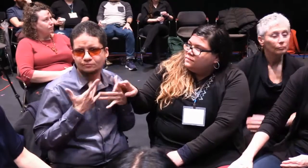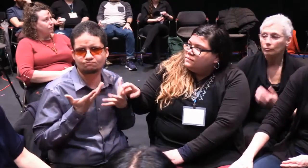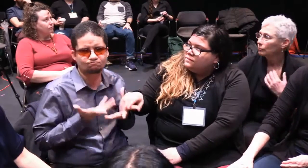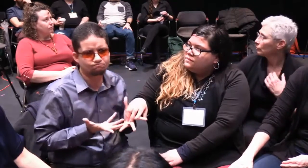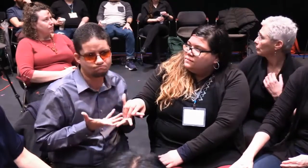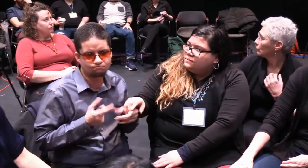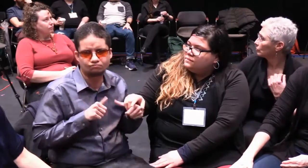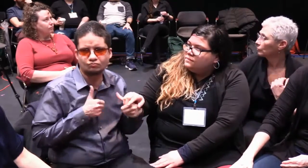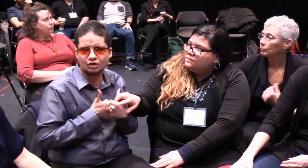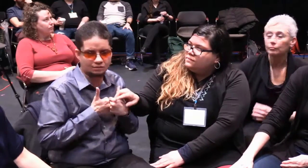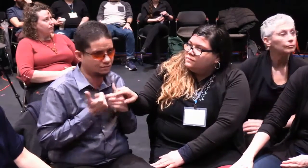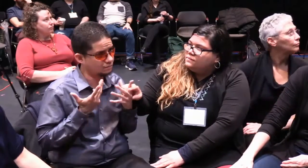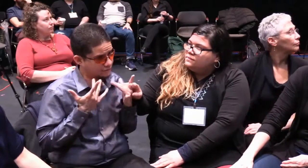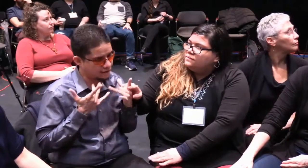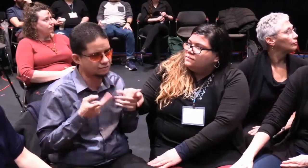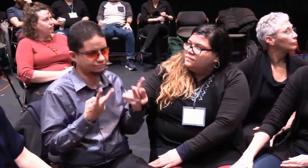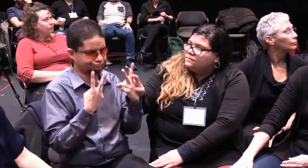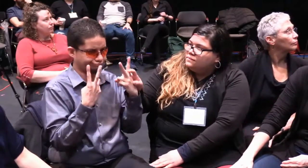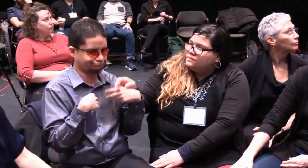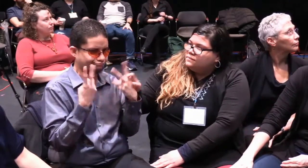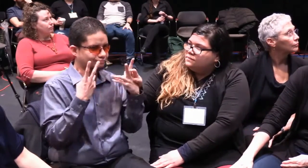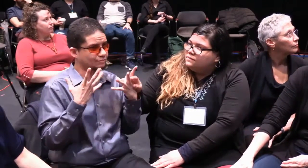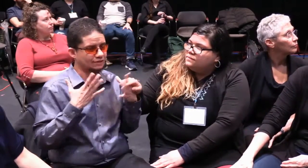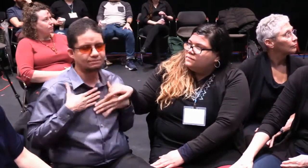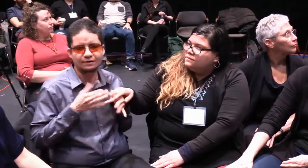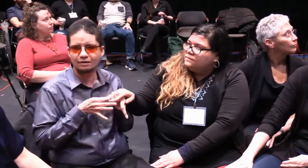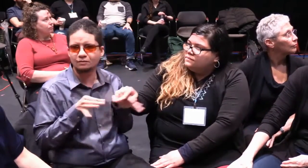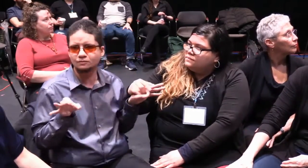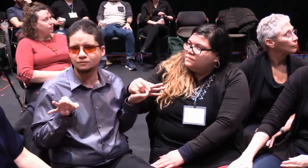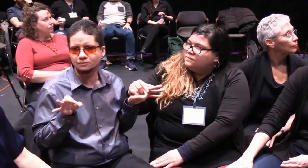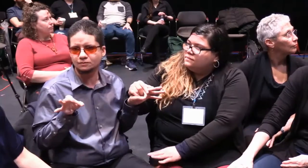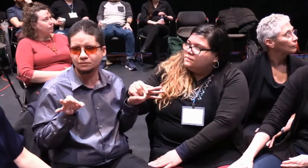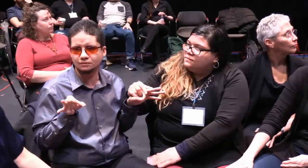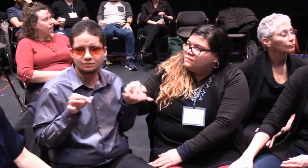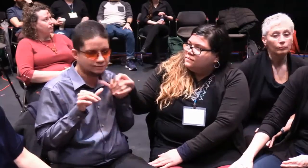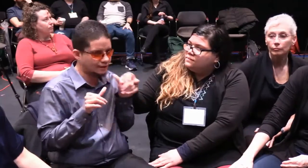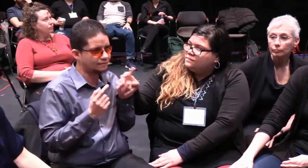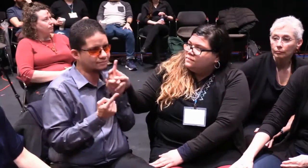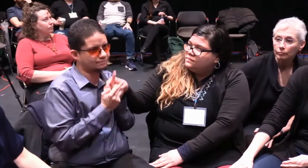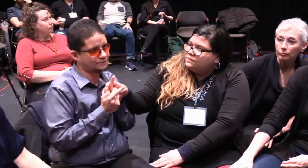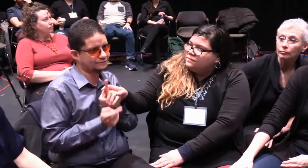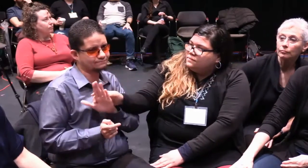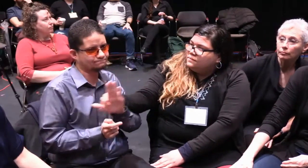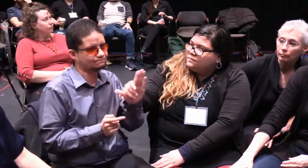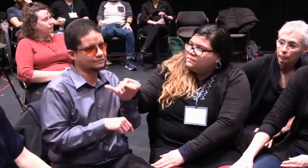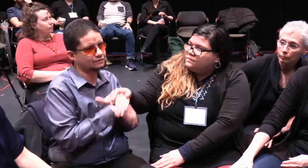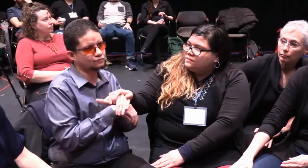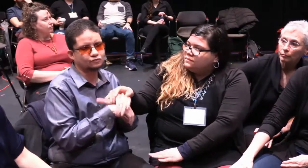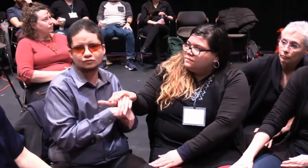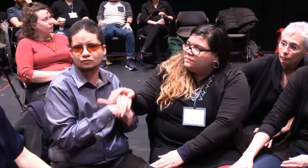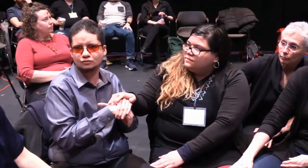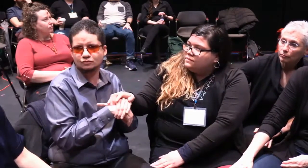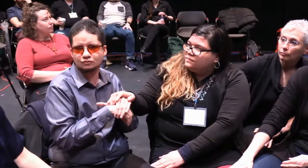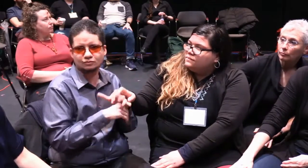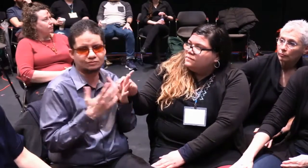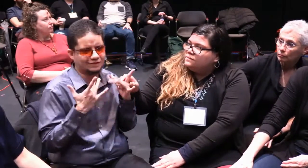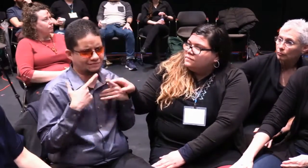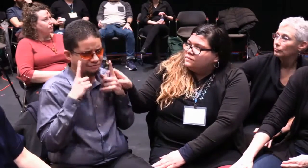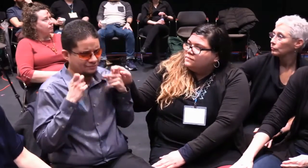all white deaf people at that school. And I felt looked down upon because of my language. Because I didn't have